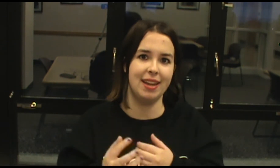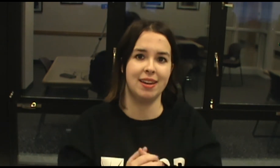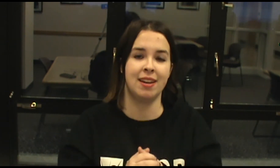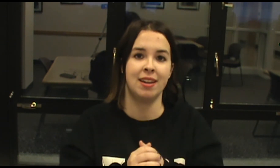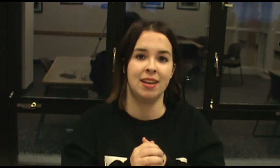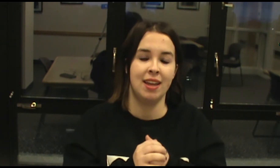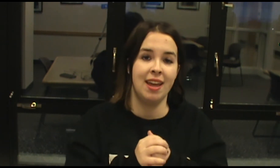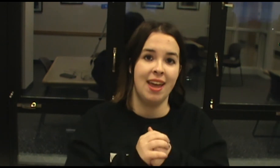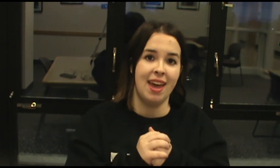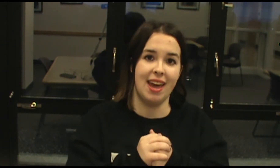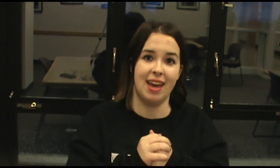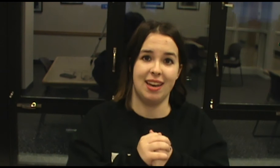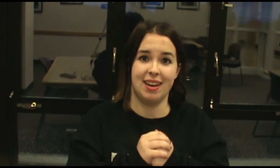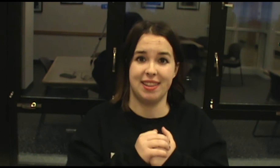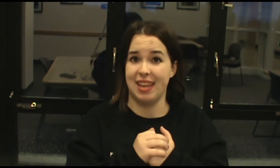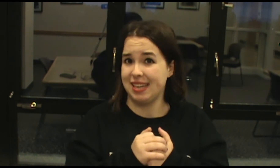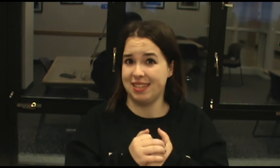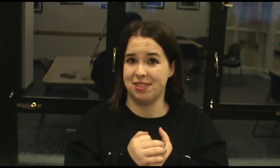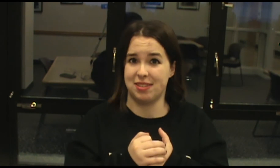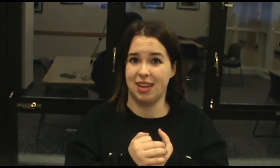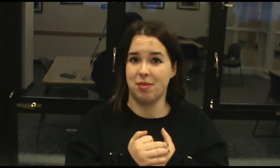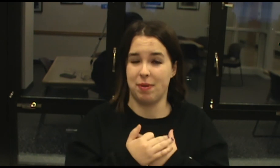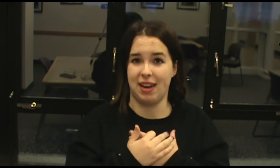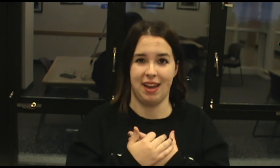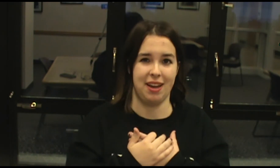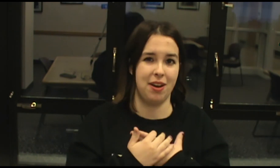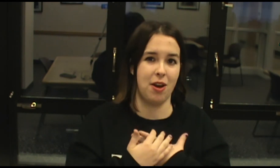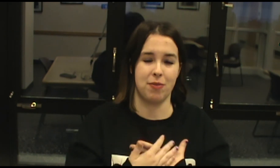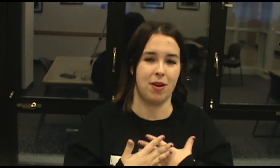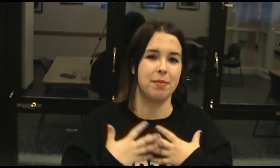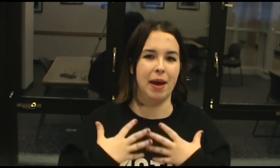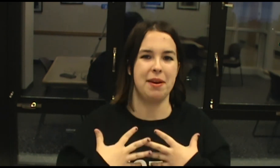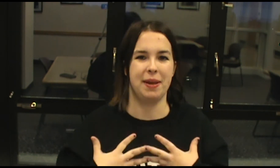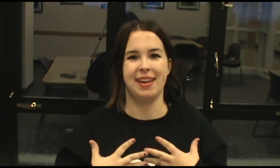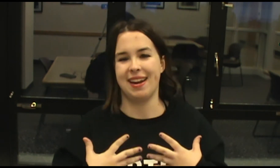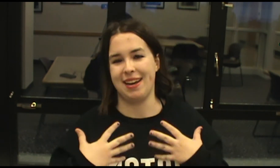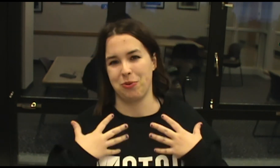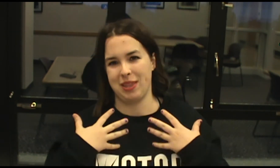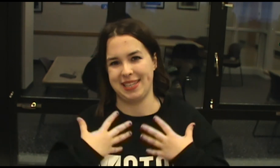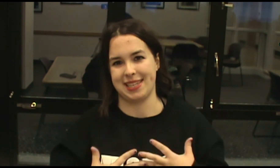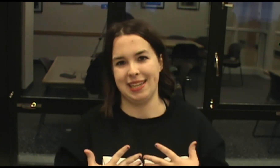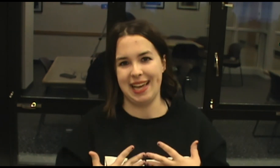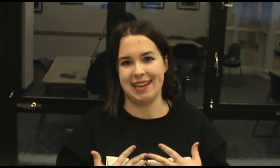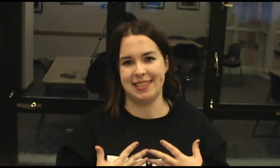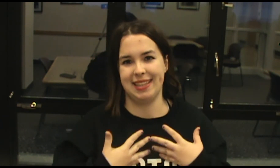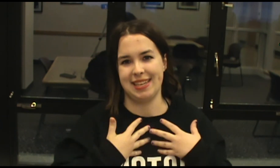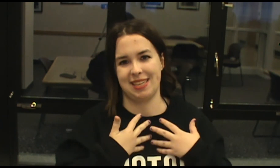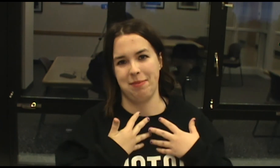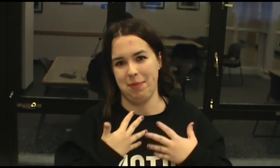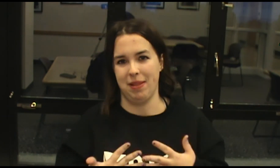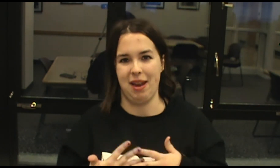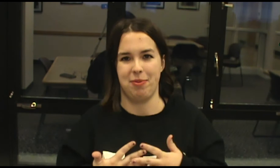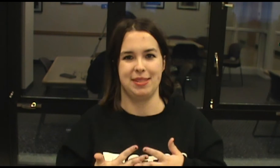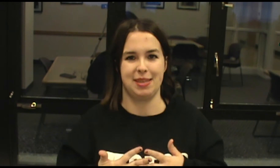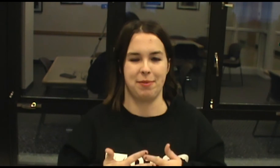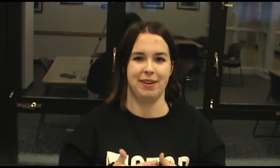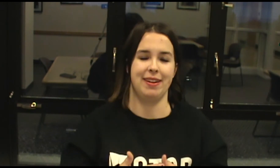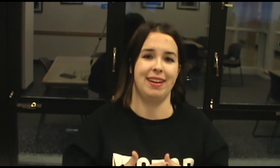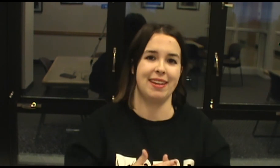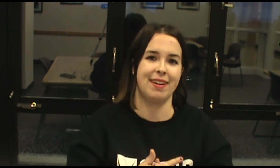it. And that's interesting. But overall in my opinion I don't think it's going to last and that's going to be a plot point somewhere in there.